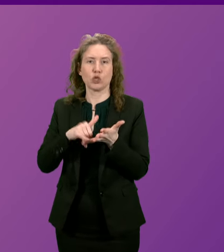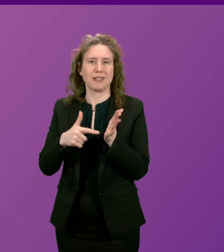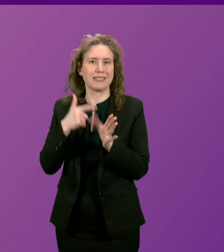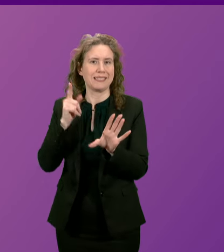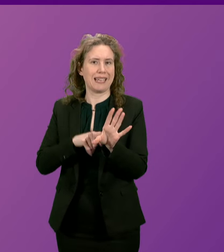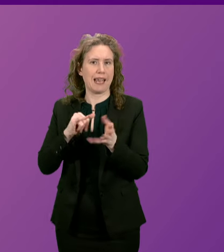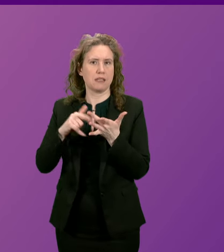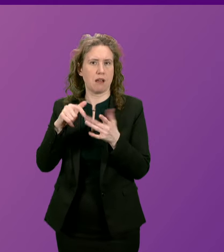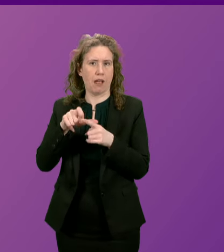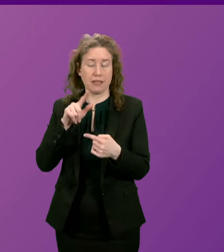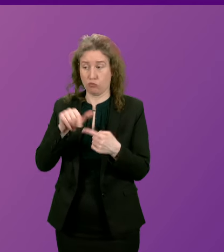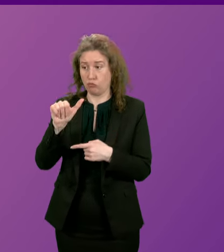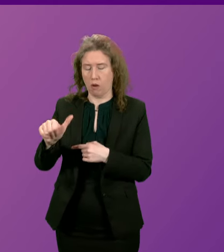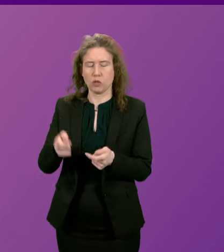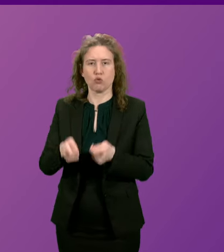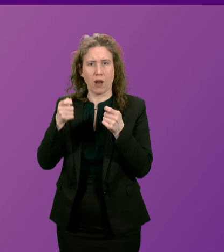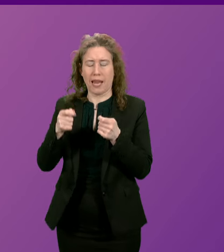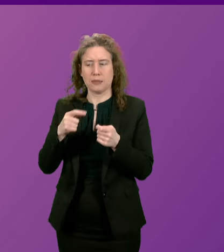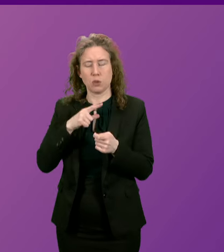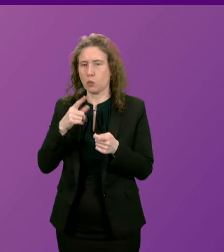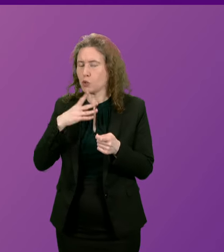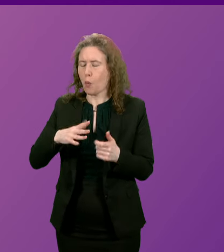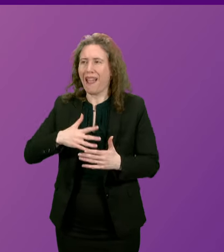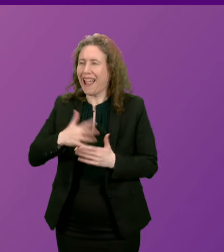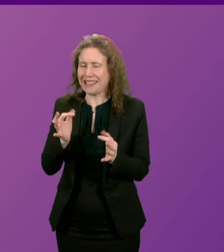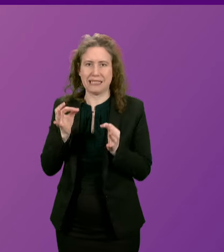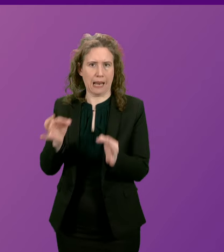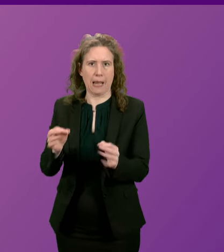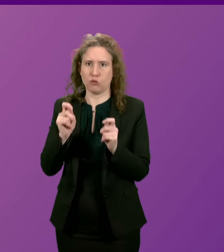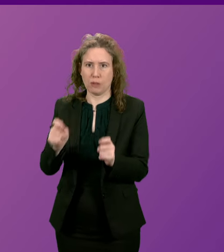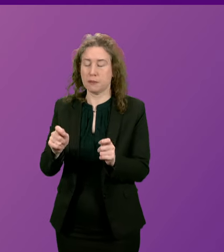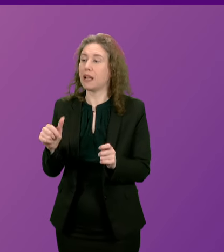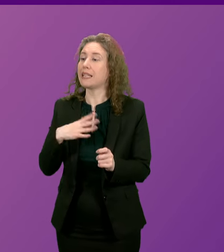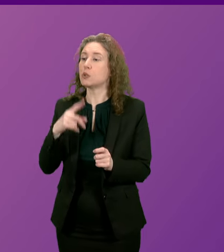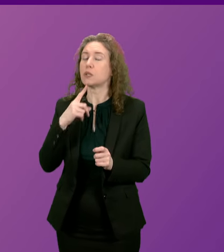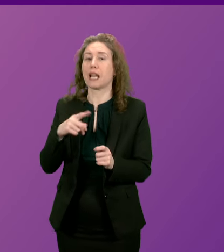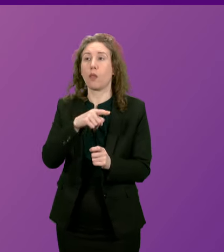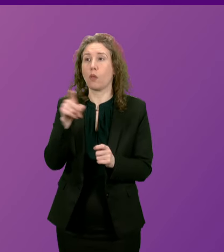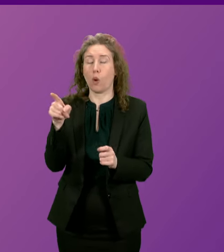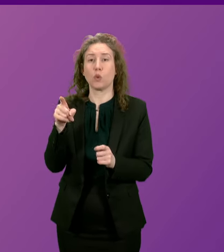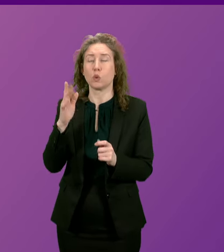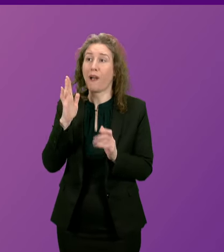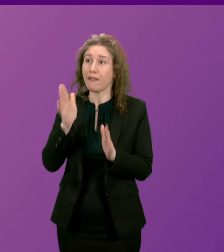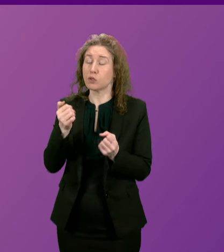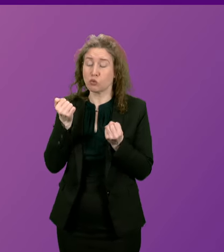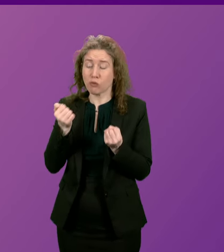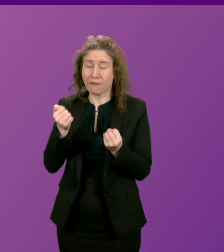-side as well and he's right of course to do so because we don't want any delay in treatment i should say of course those who are asked to travel